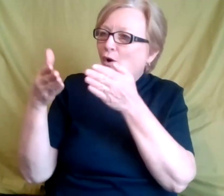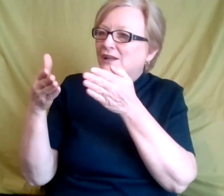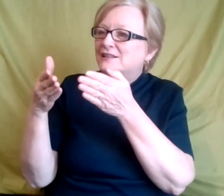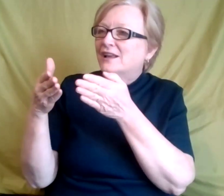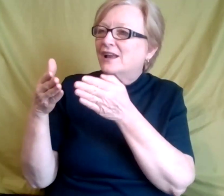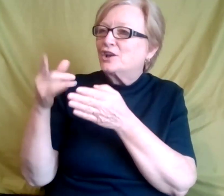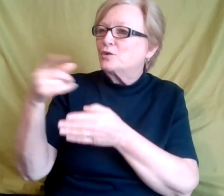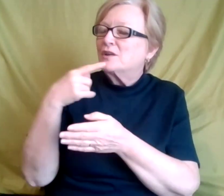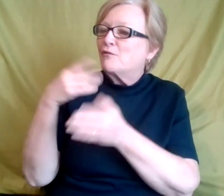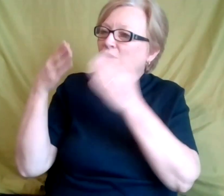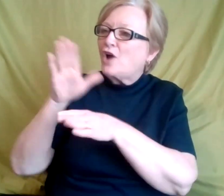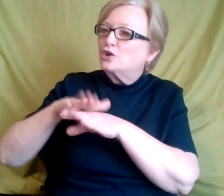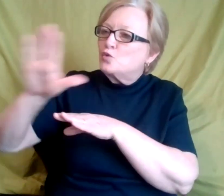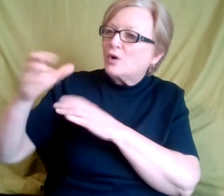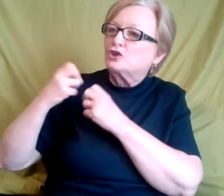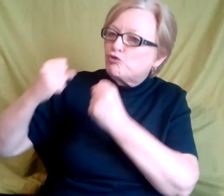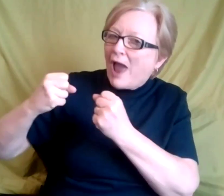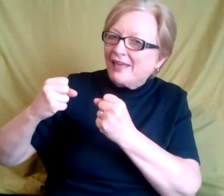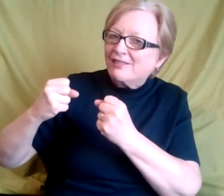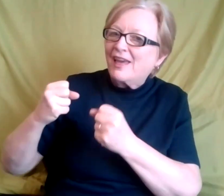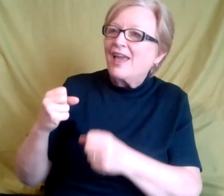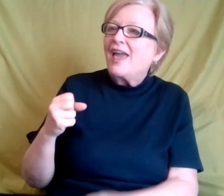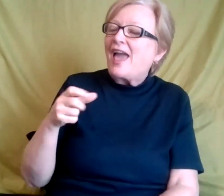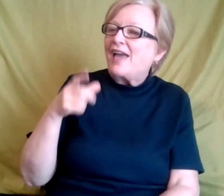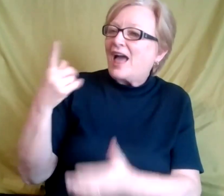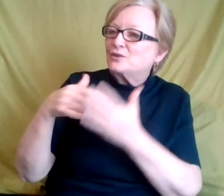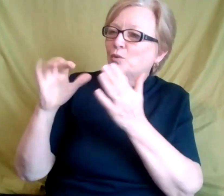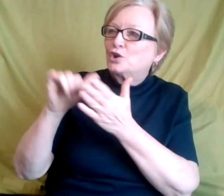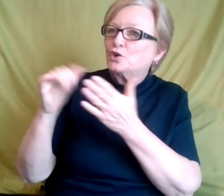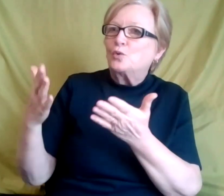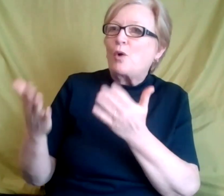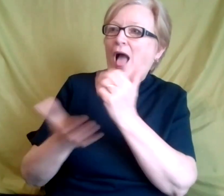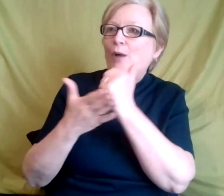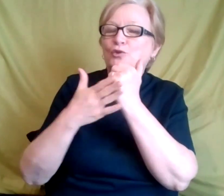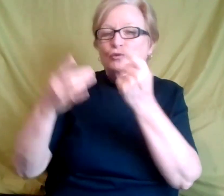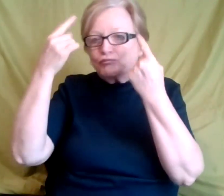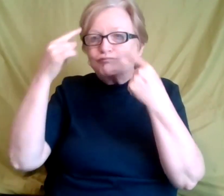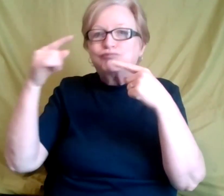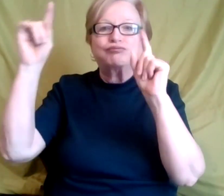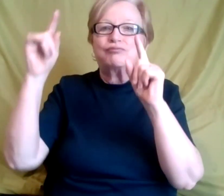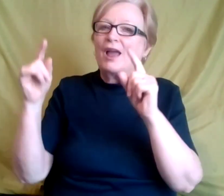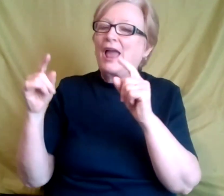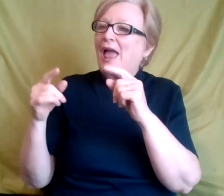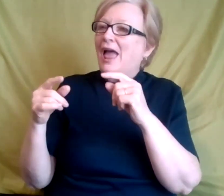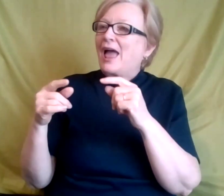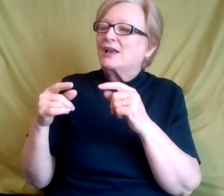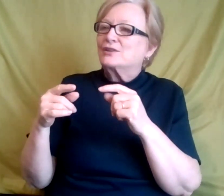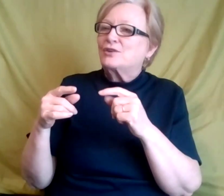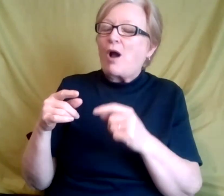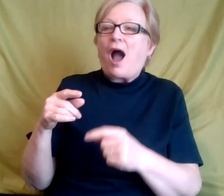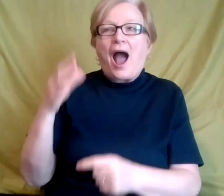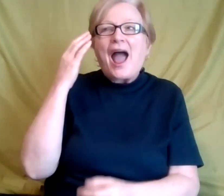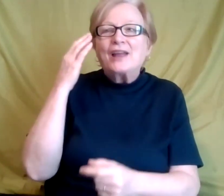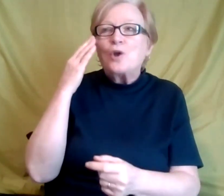like your strengths, it means that that's when you thrived and you flourished. And so I know another thing that,